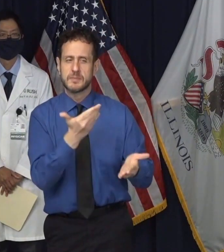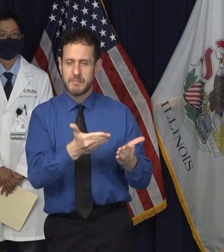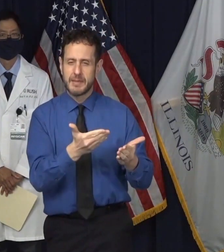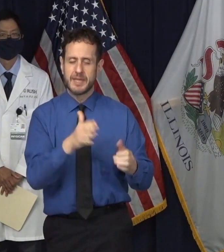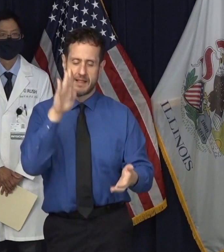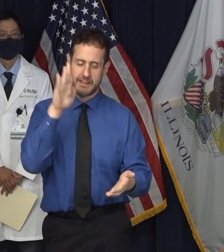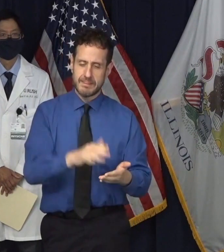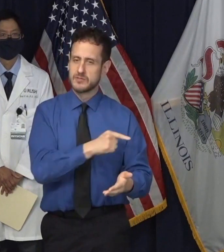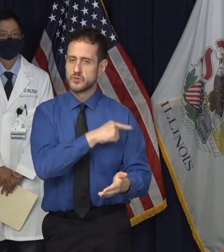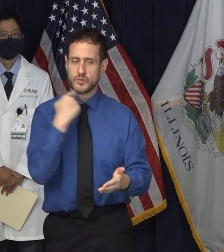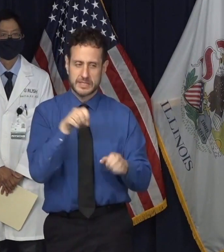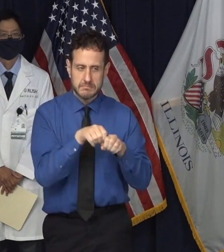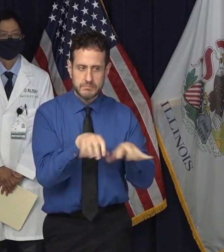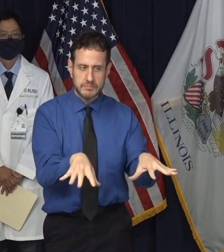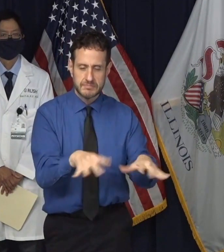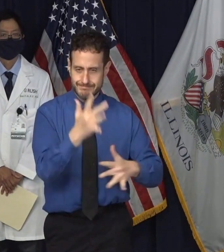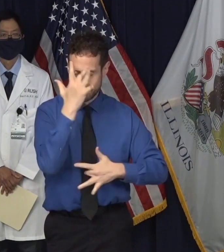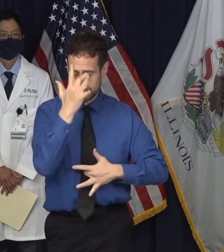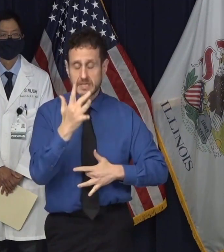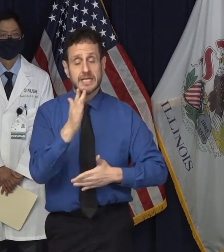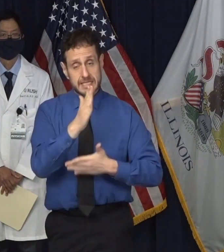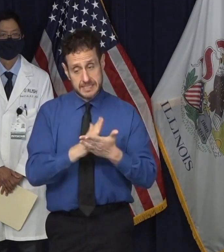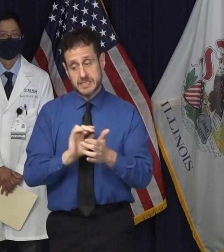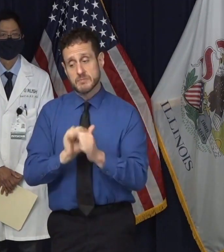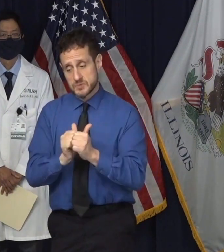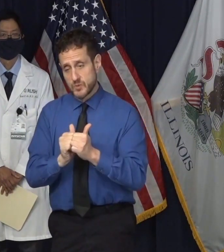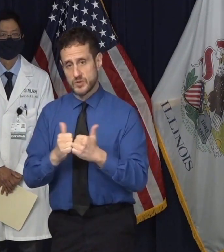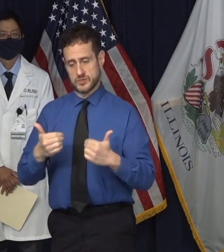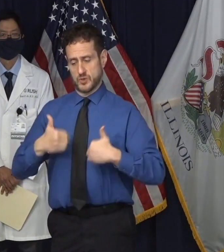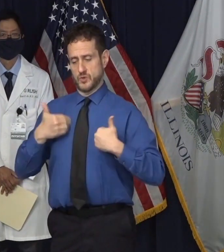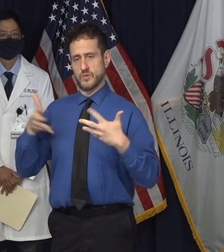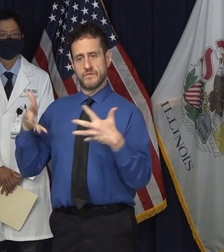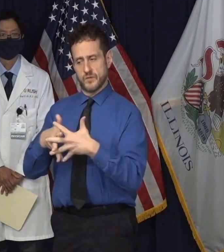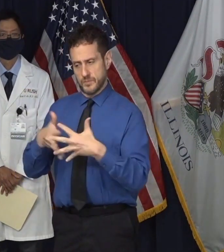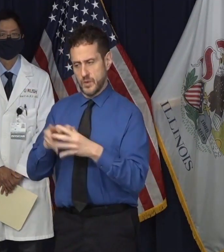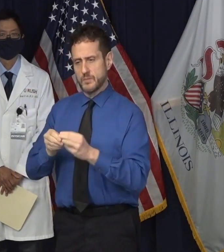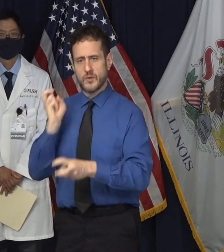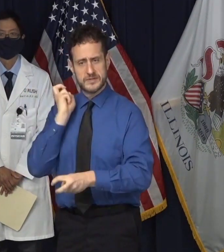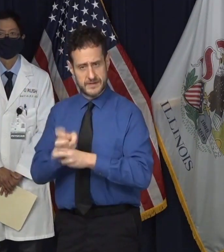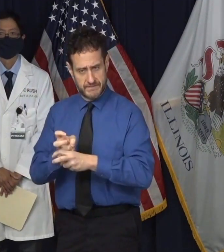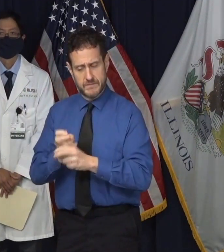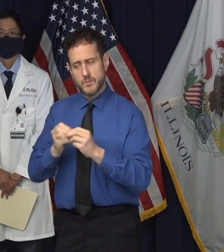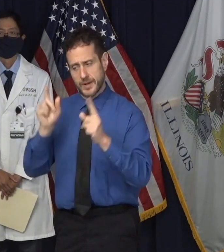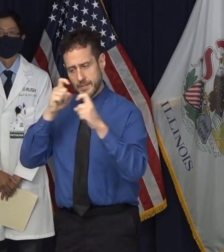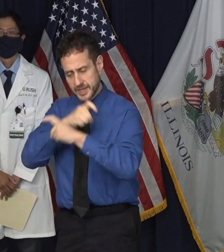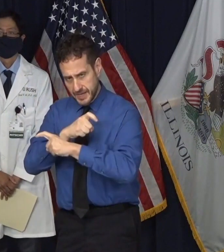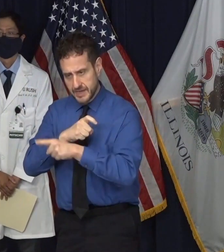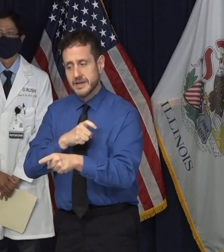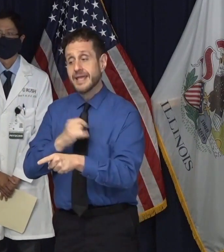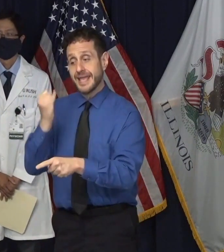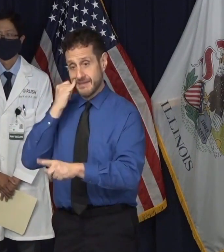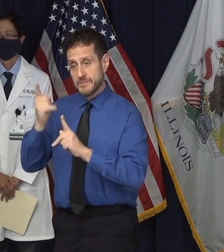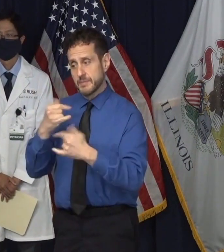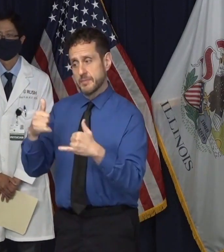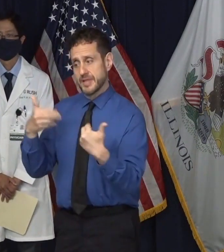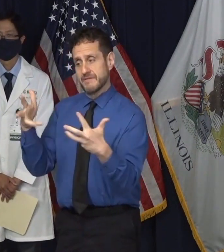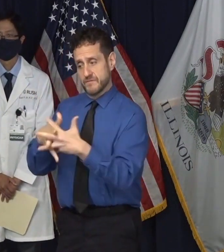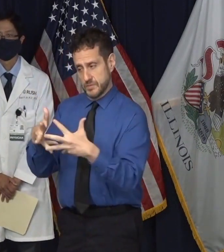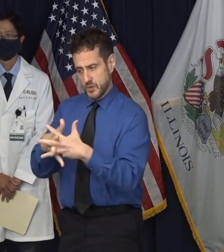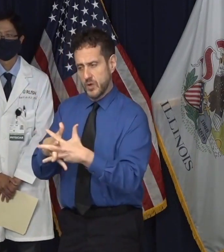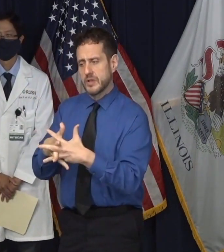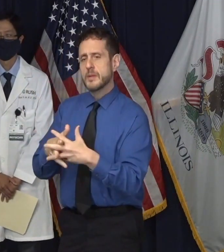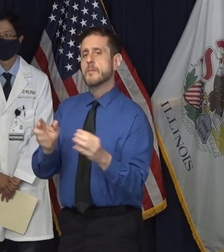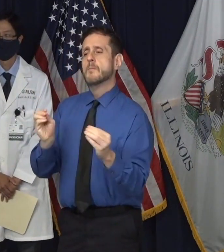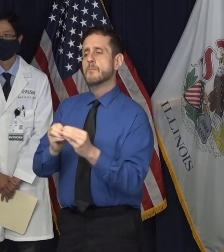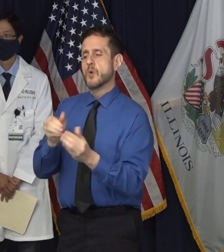Some sports, like youth football, are more difficult and offer a higher likelihood of transmission. Over